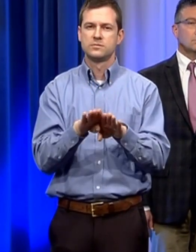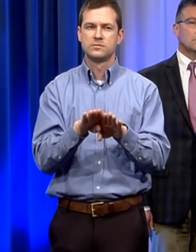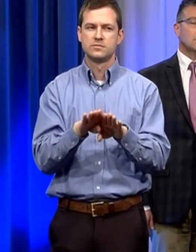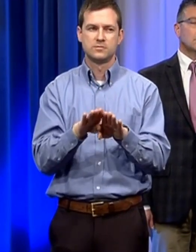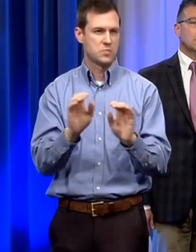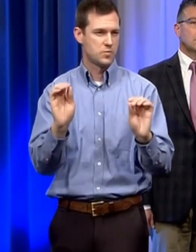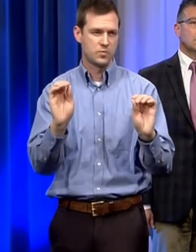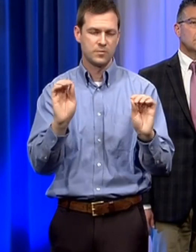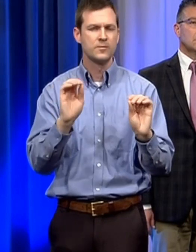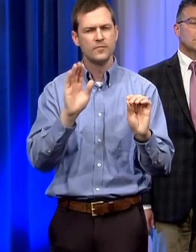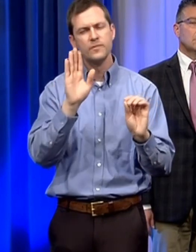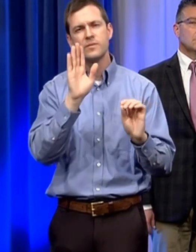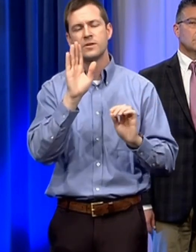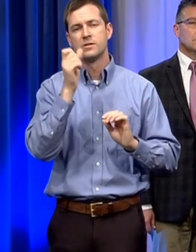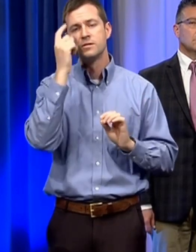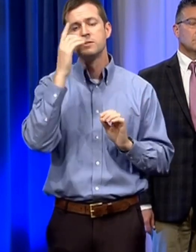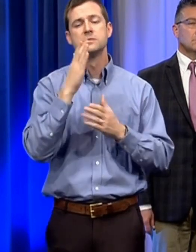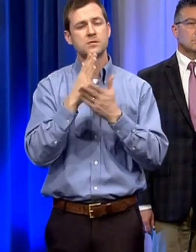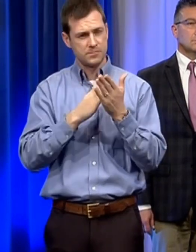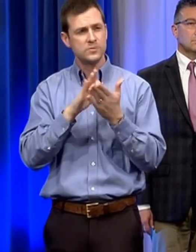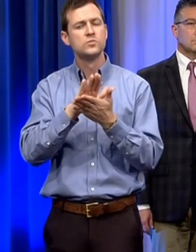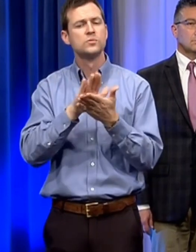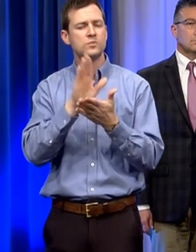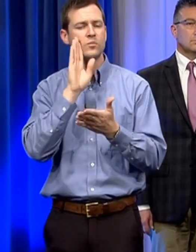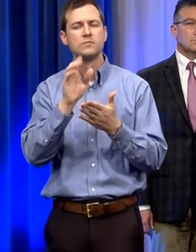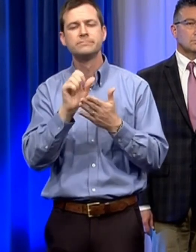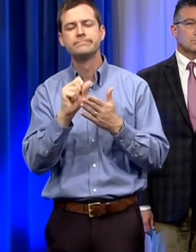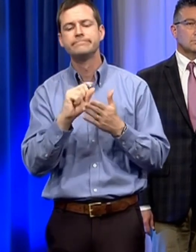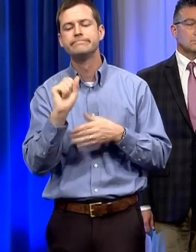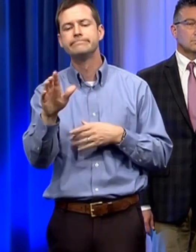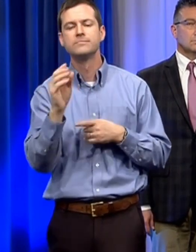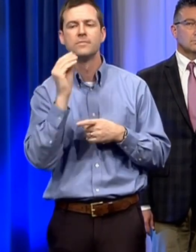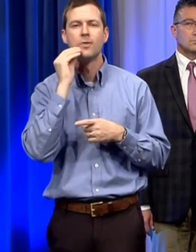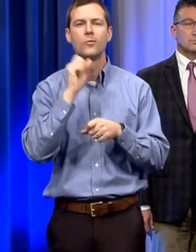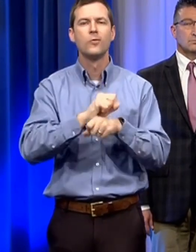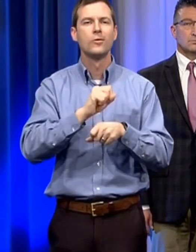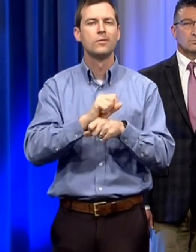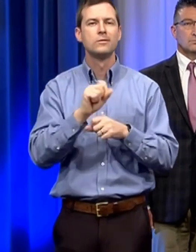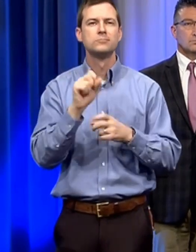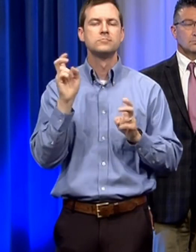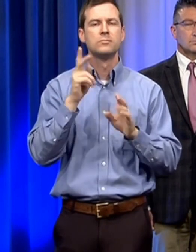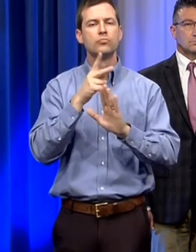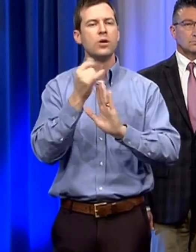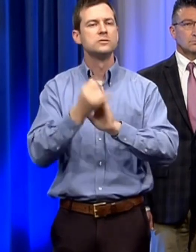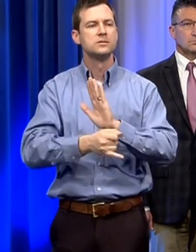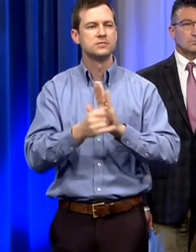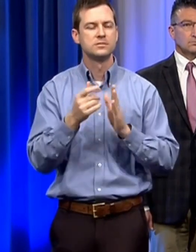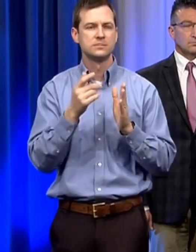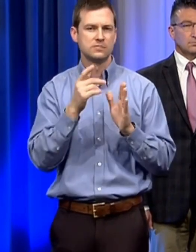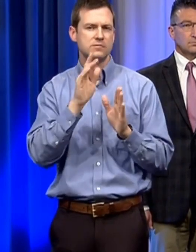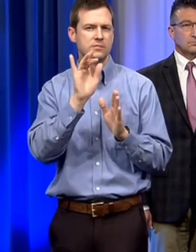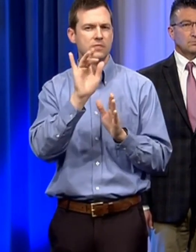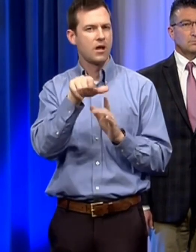we have um some some schools that are going to be sending home projects um i'm sure that by between nine wednesday again